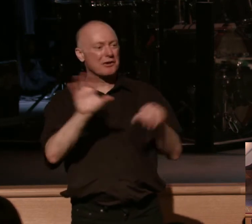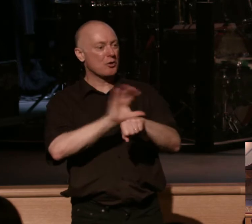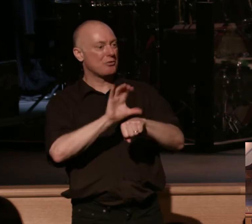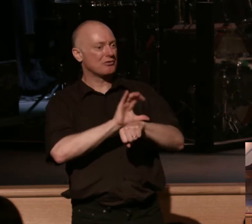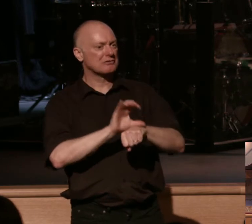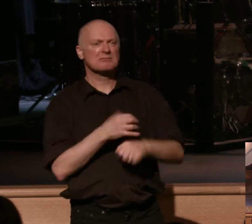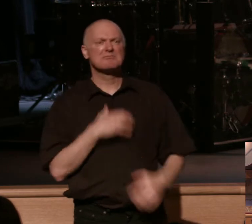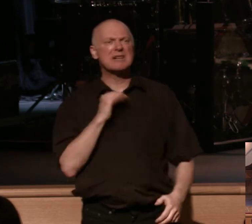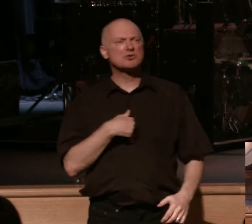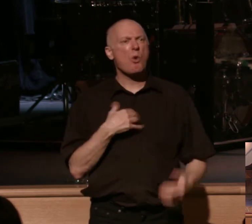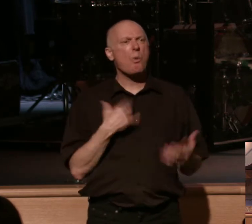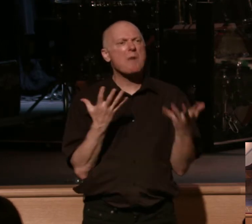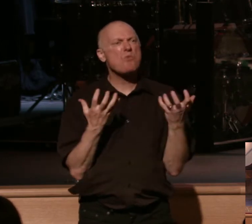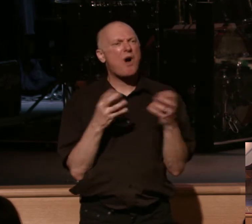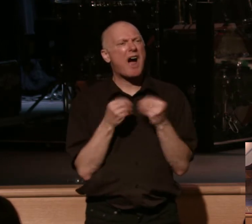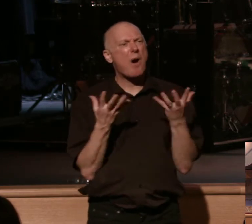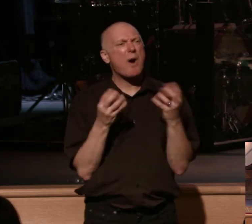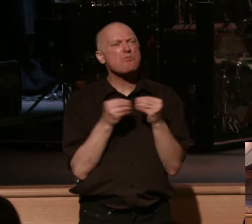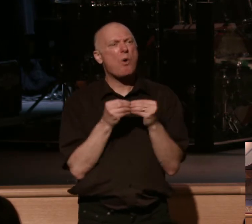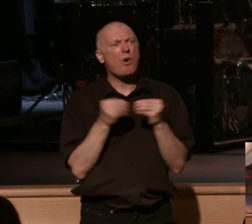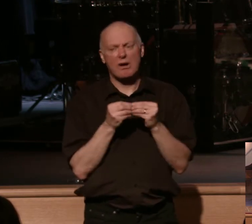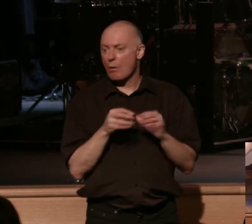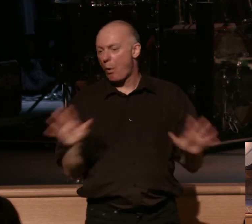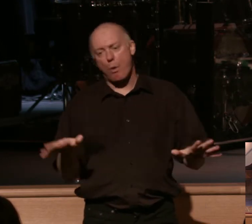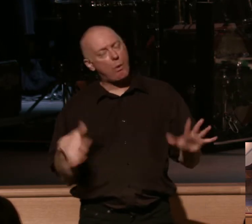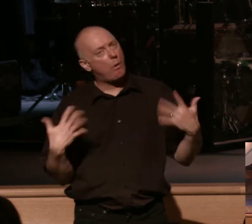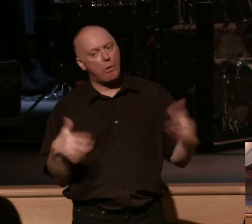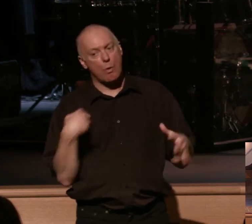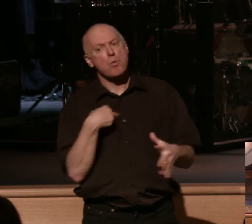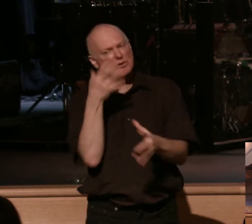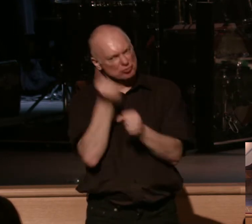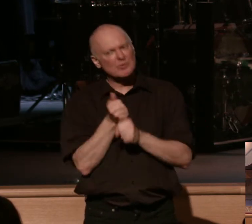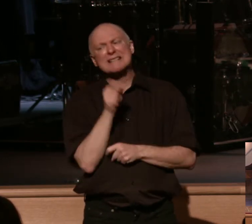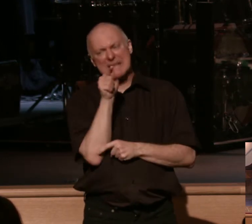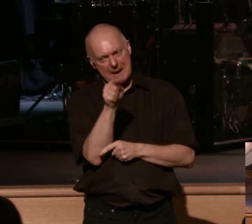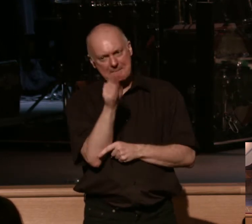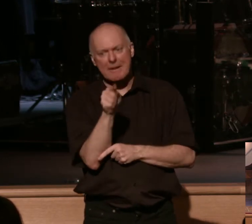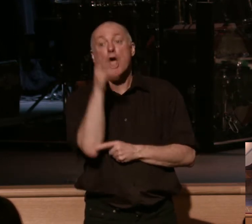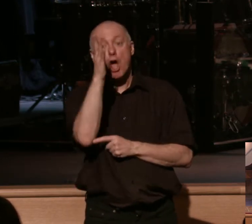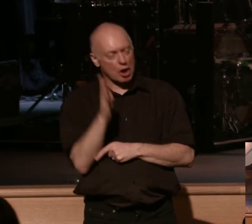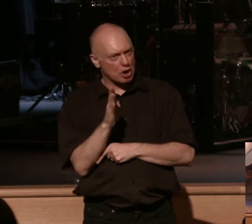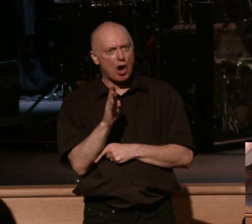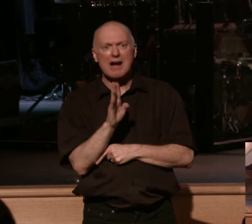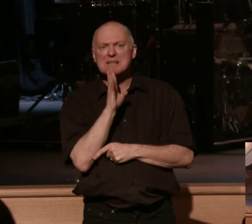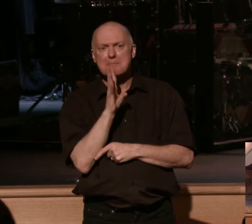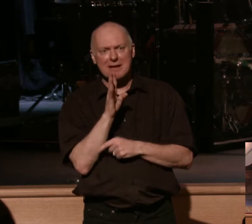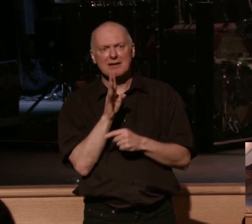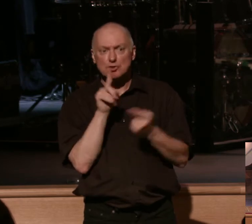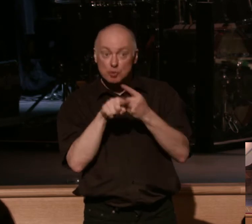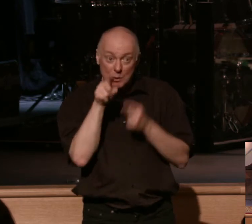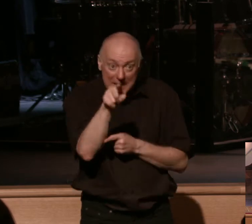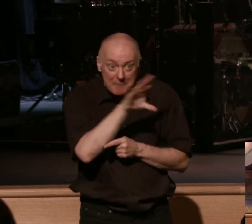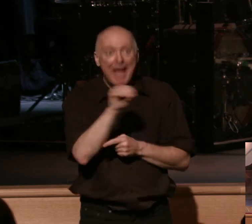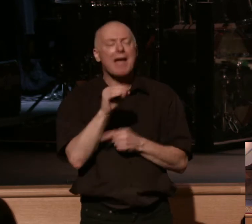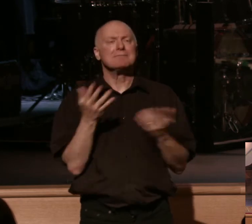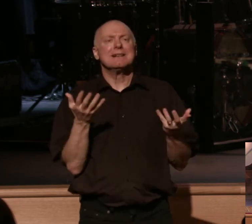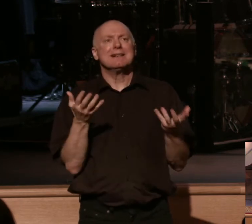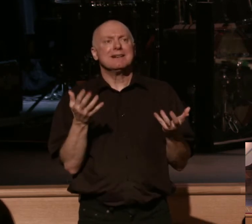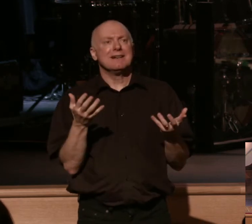more. This is what he's gonna be speaking on. He's a trusted, we trust him and how God speaks to him. And so the cost